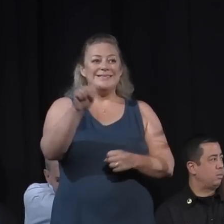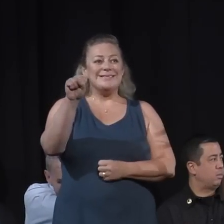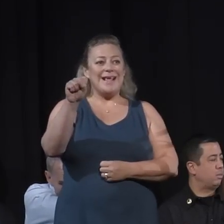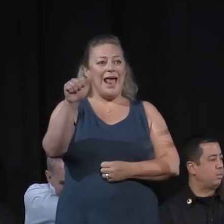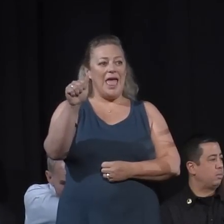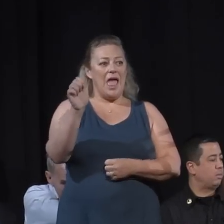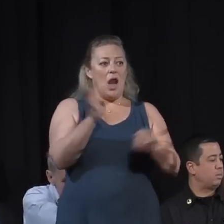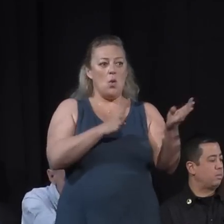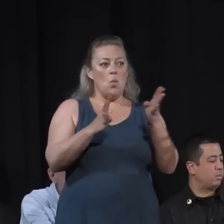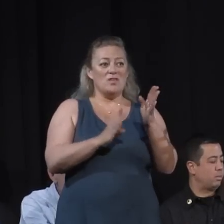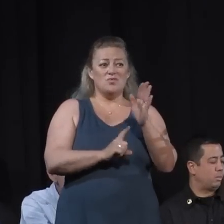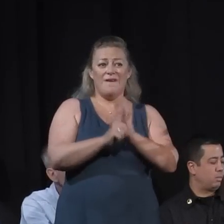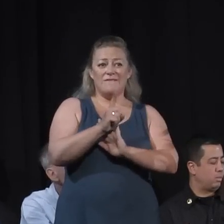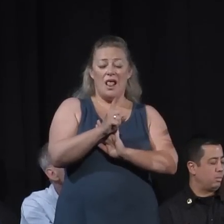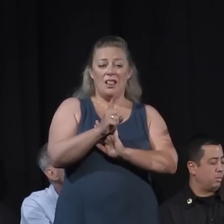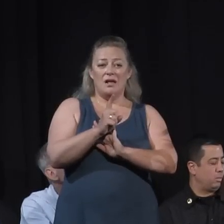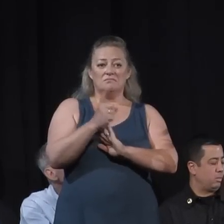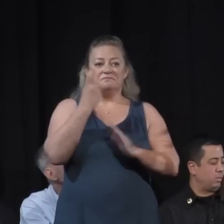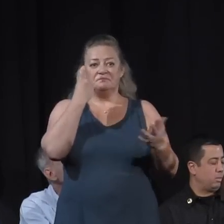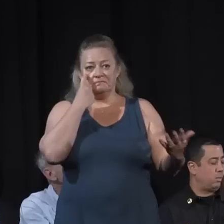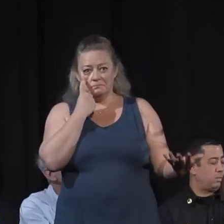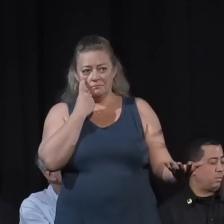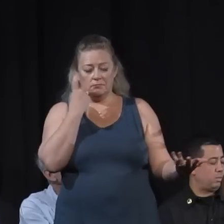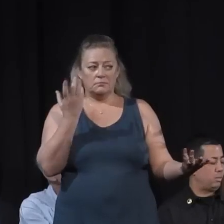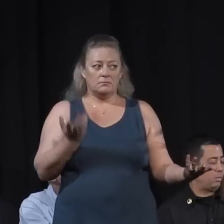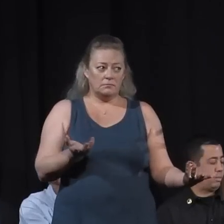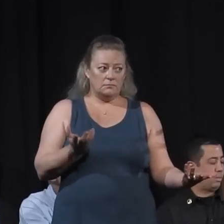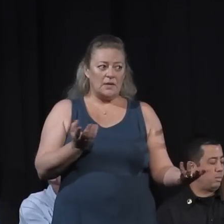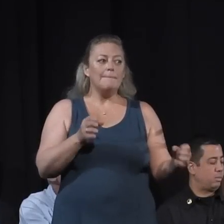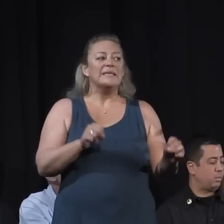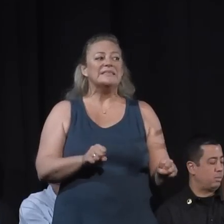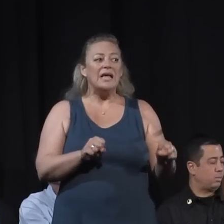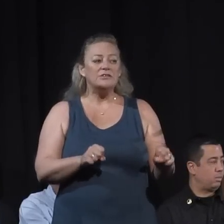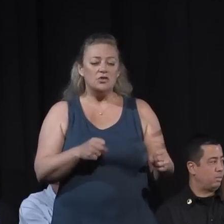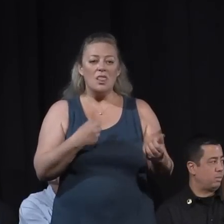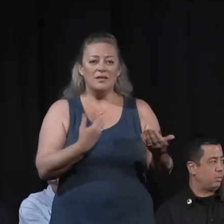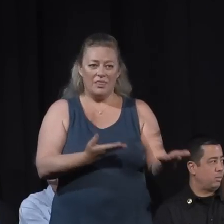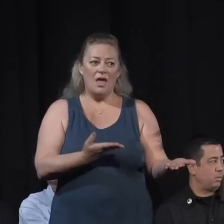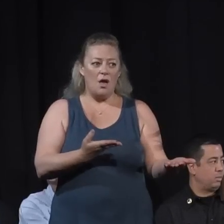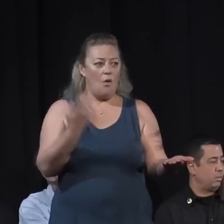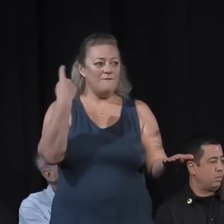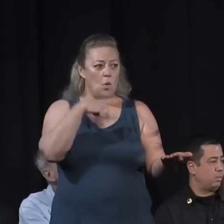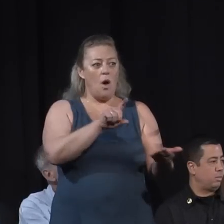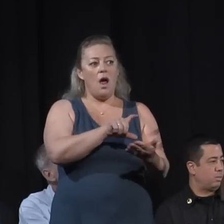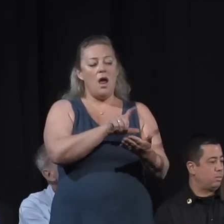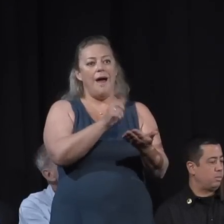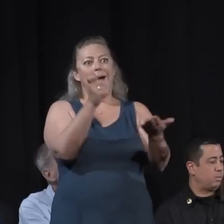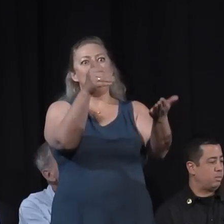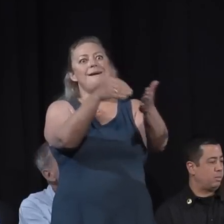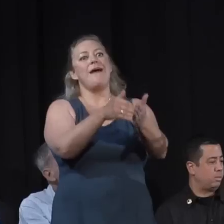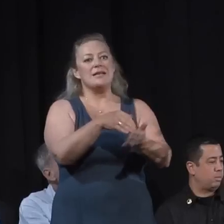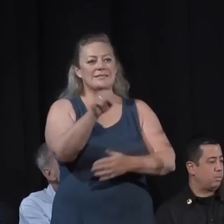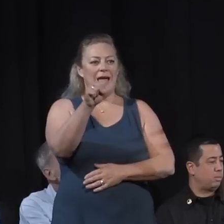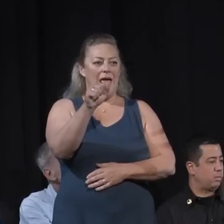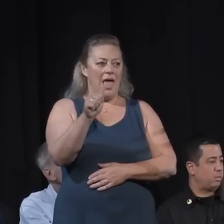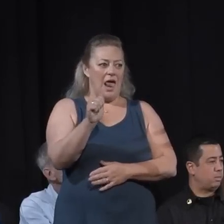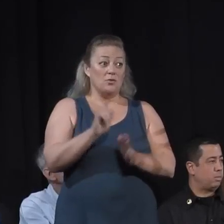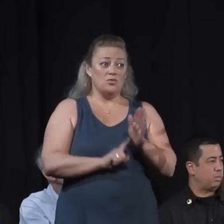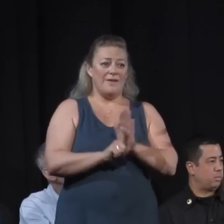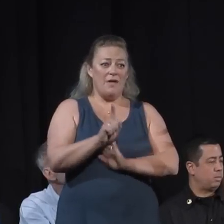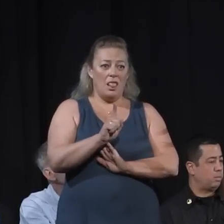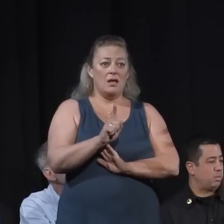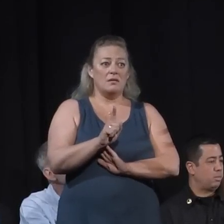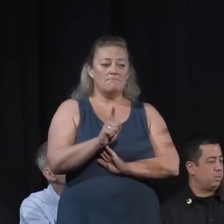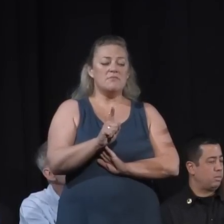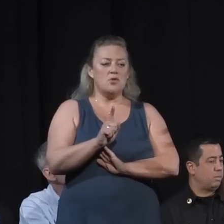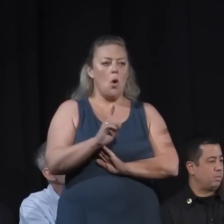point in time with our computer models, but the potential is there for another Santa Ana wind event to develop. So I'll be watching that closely and sharing that information with the